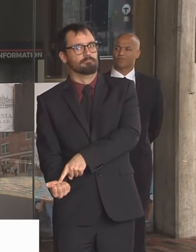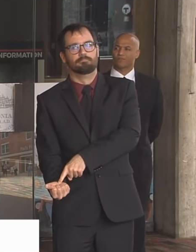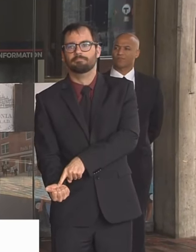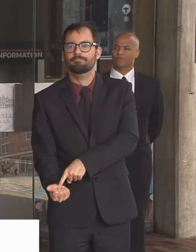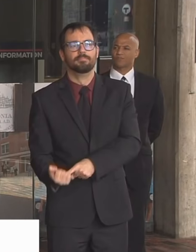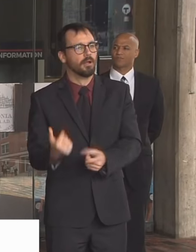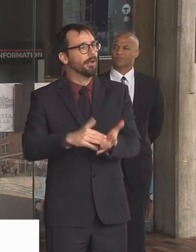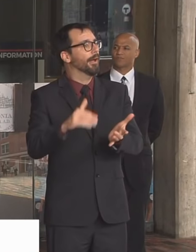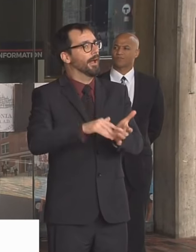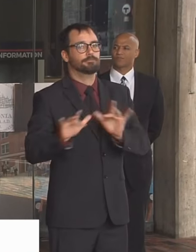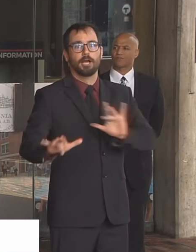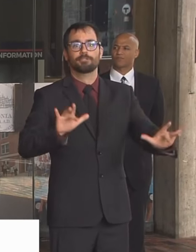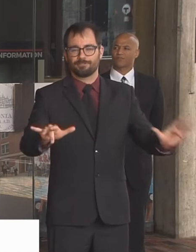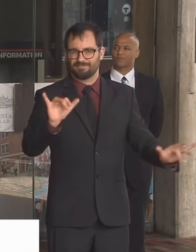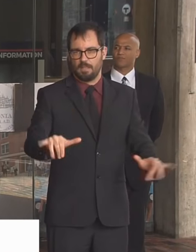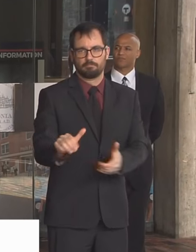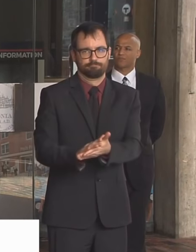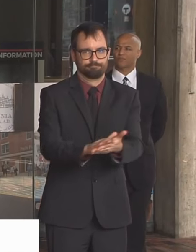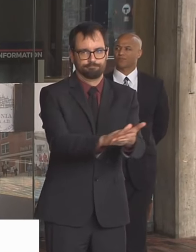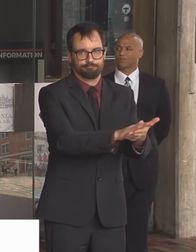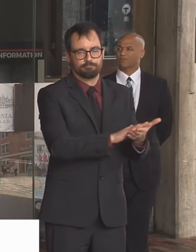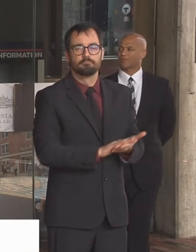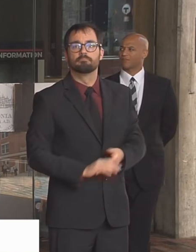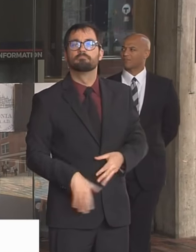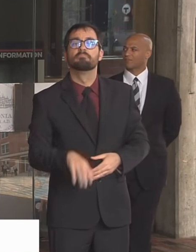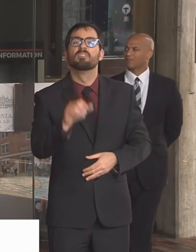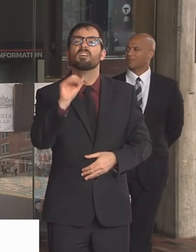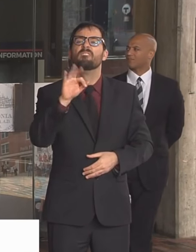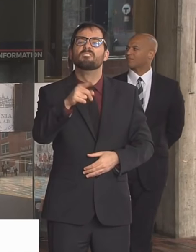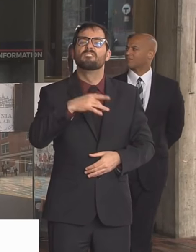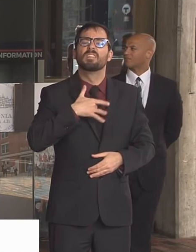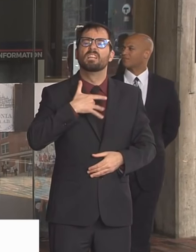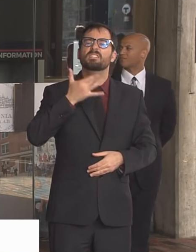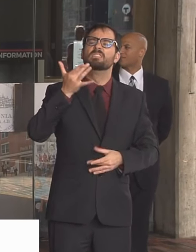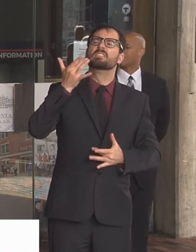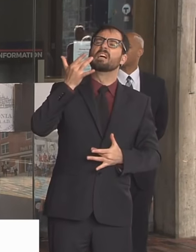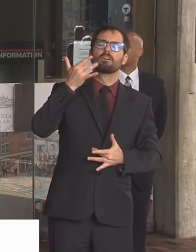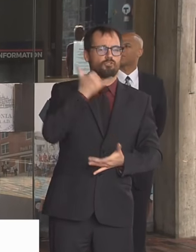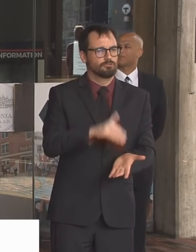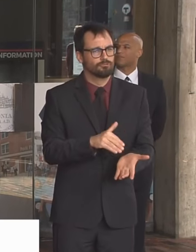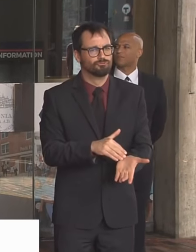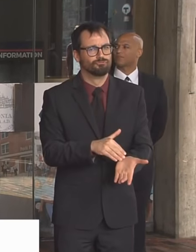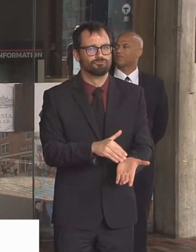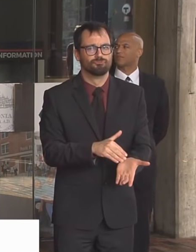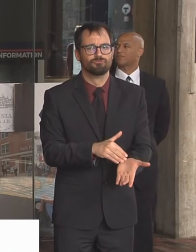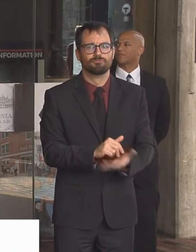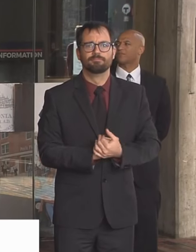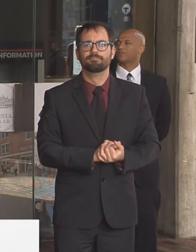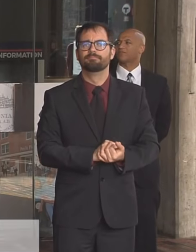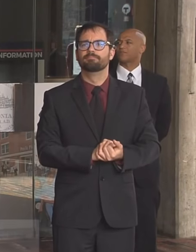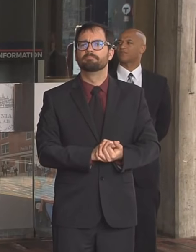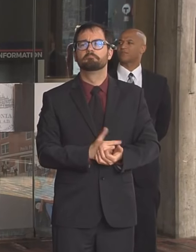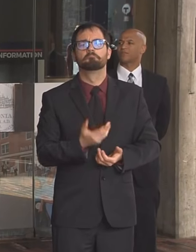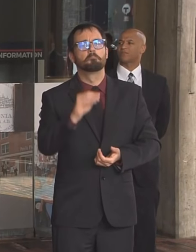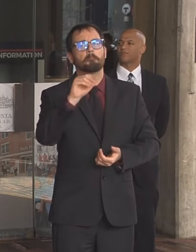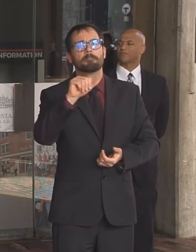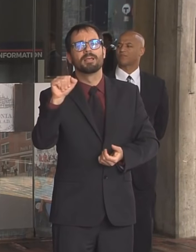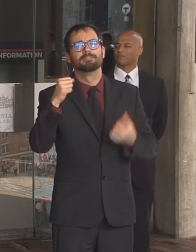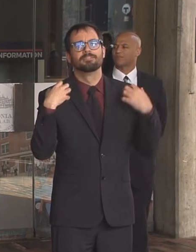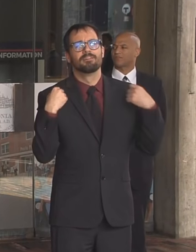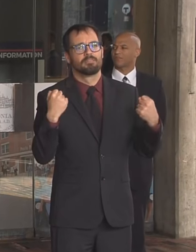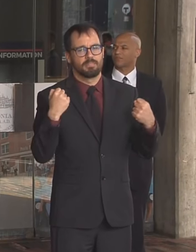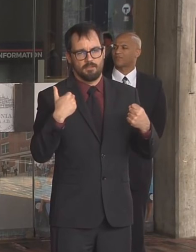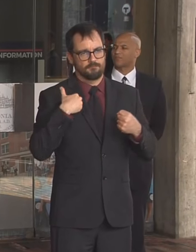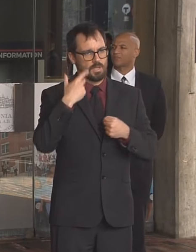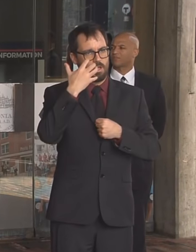your doctor or 311 to help so we can help you with that what we have the mayor's helpline through our department of public health we want you to continue to